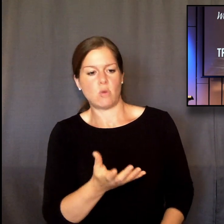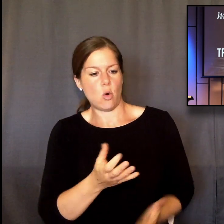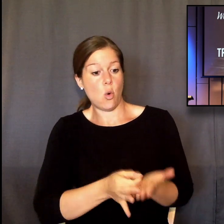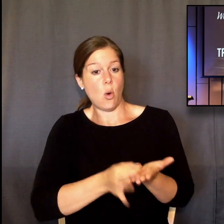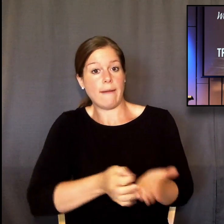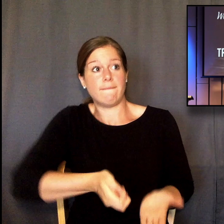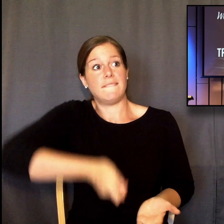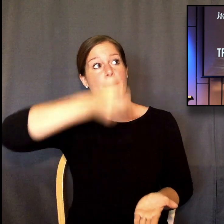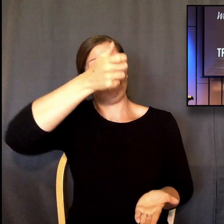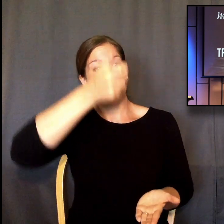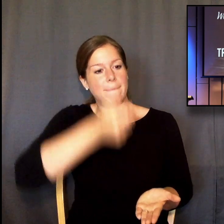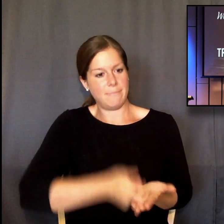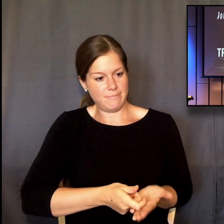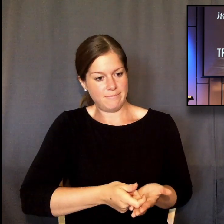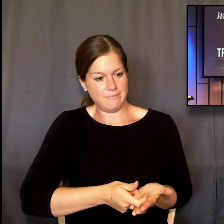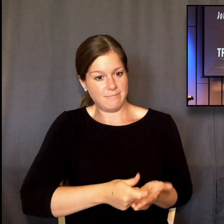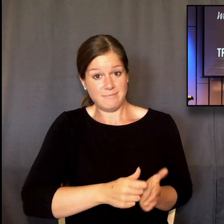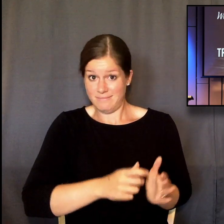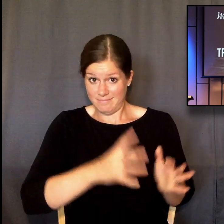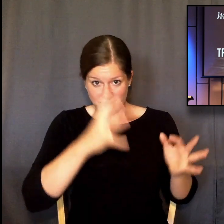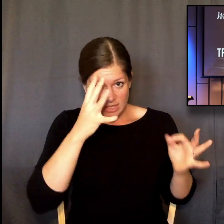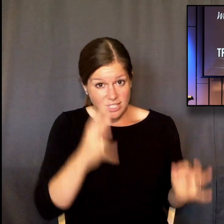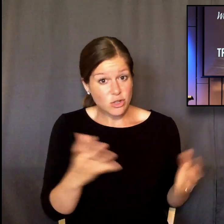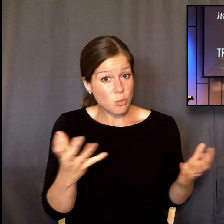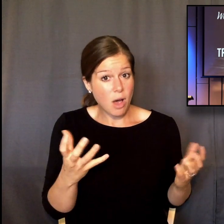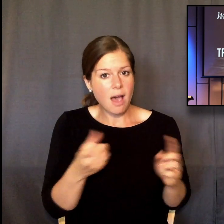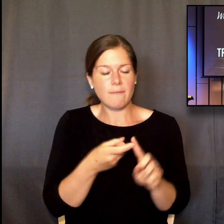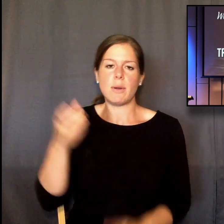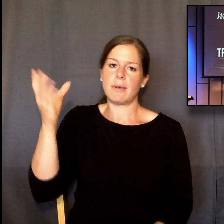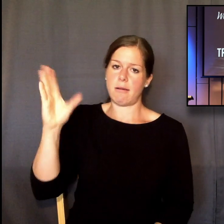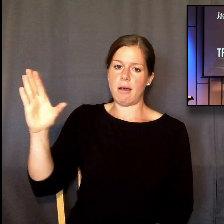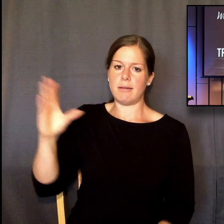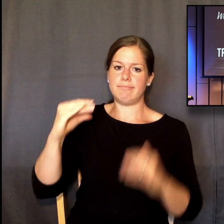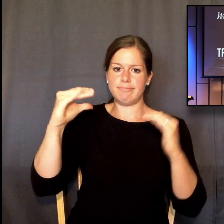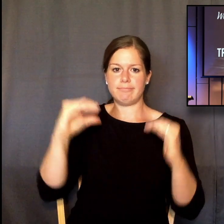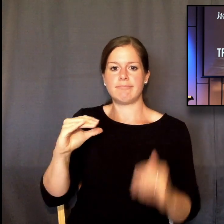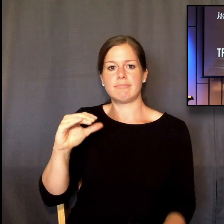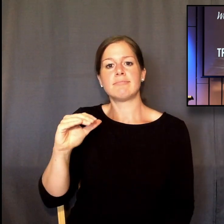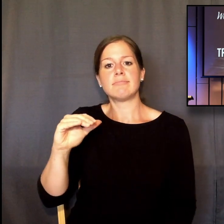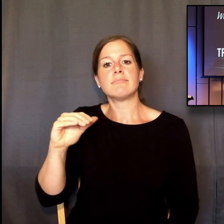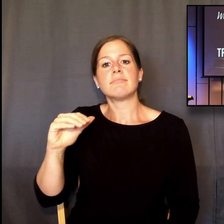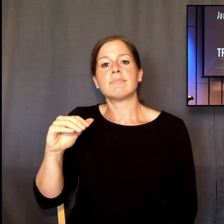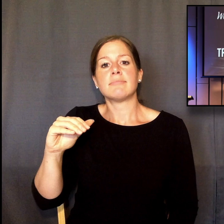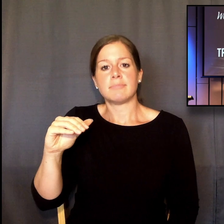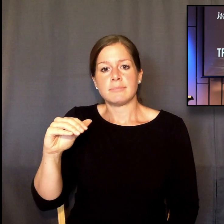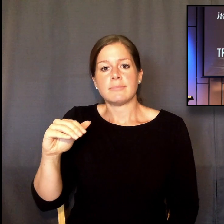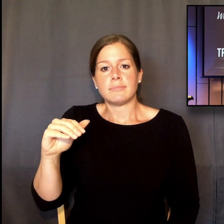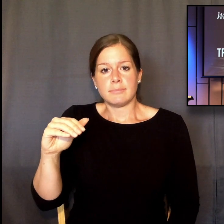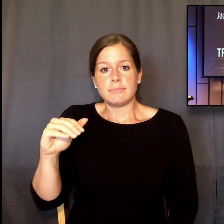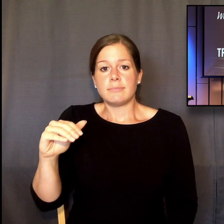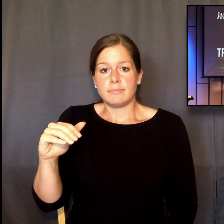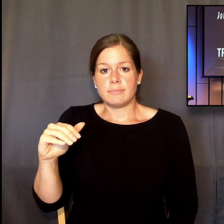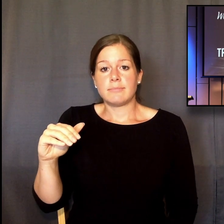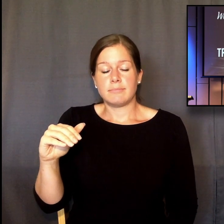come from God. Listen, Proverbs 16 33. The lot is cast into the lap. The dice is rolled,